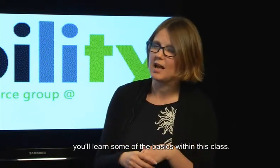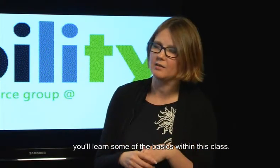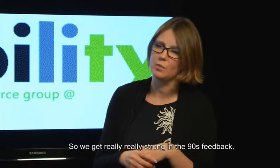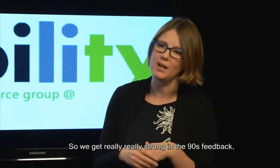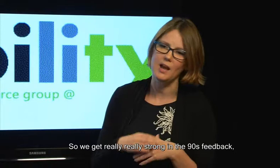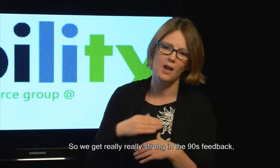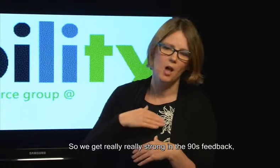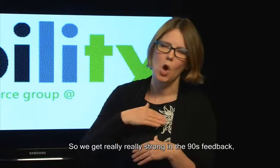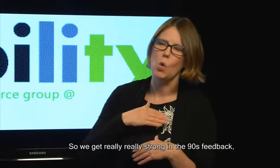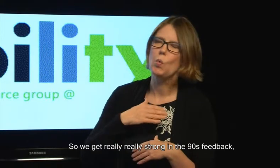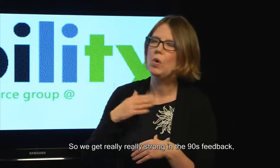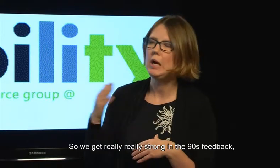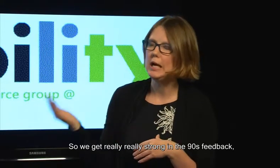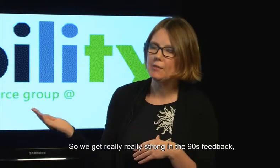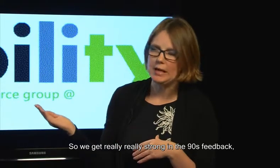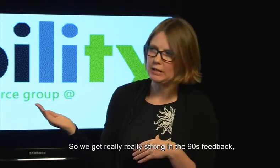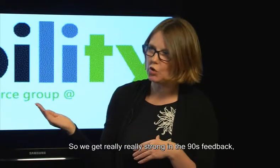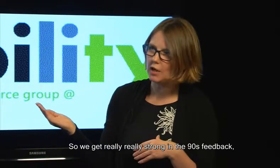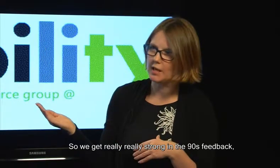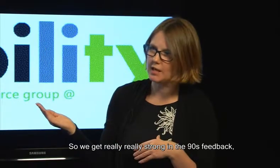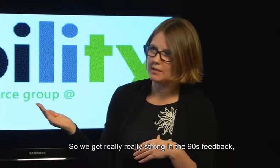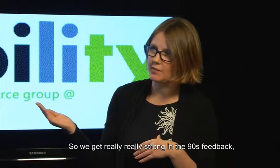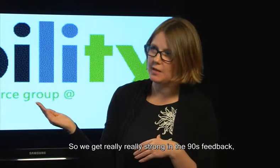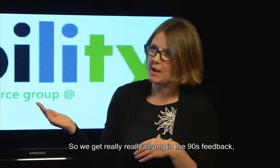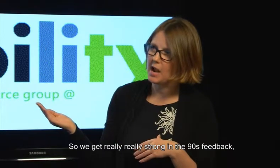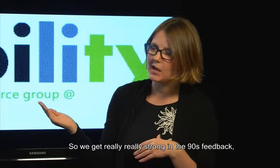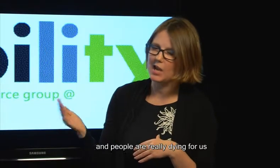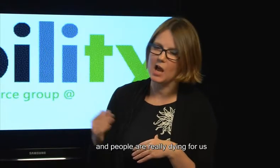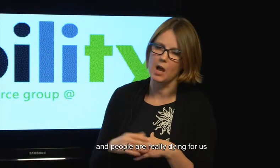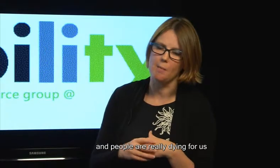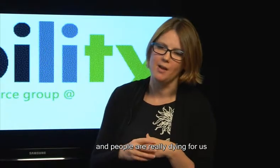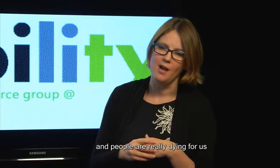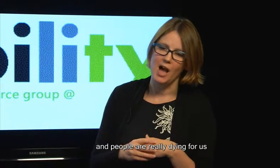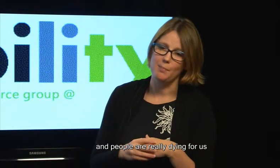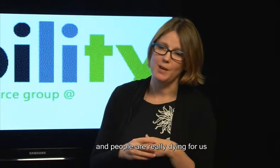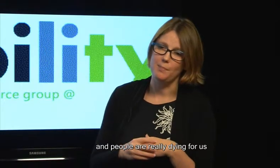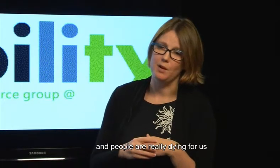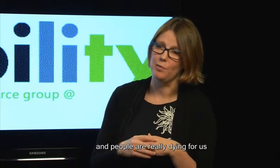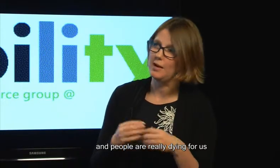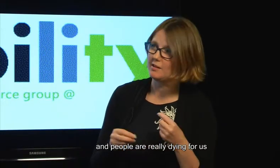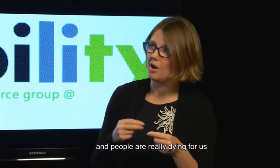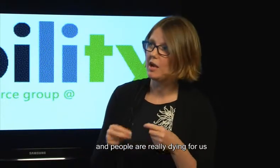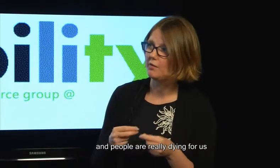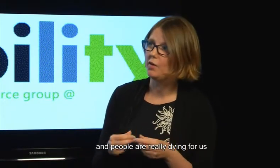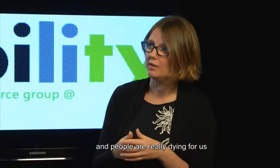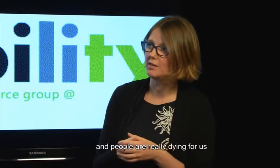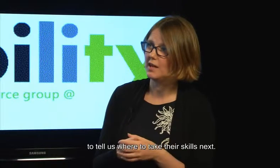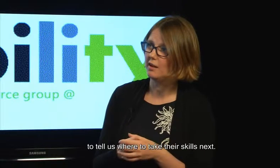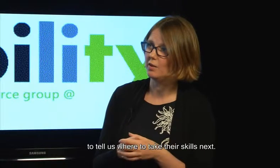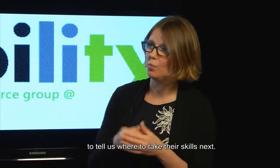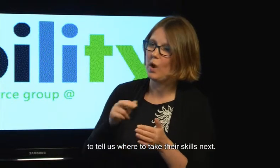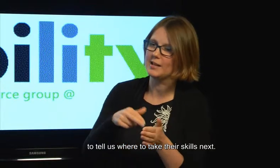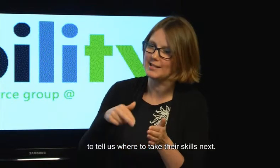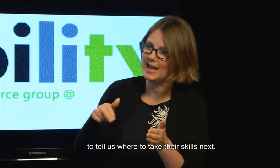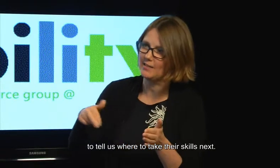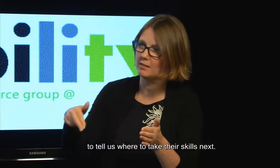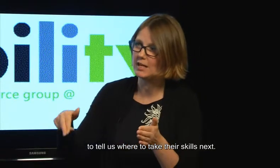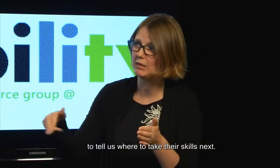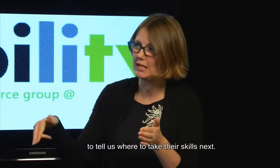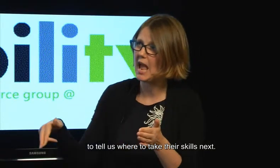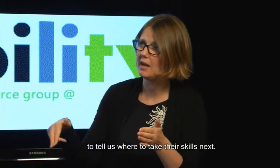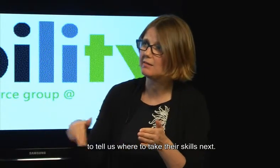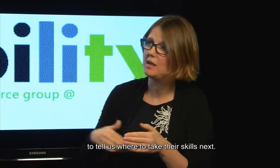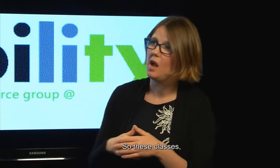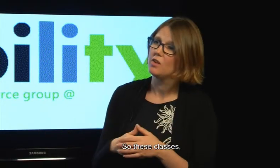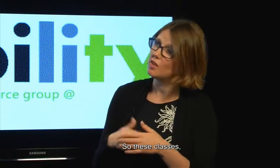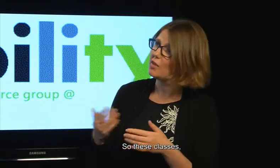within this class so we get really really strong in the 90s feedback and people are really dying for us to tell us where to take their